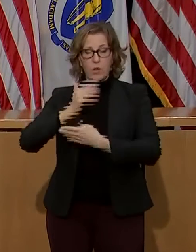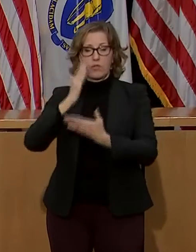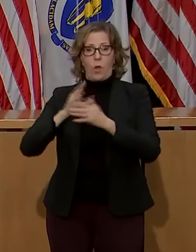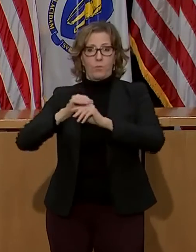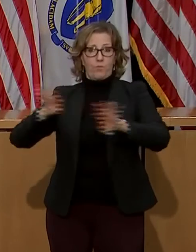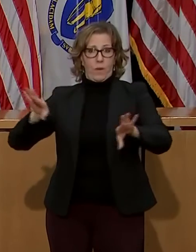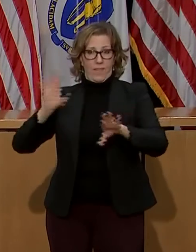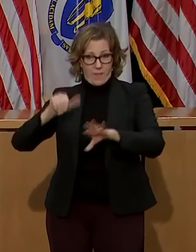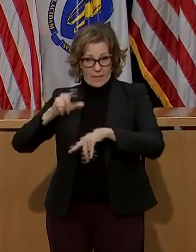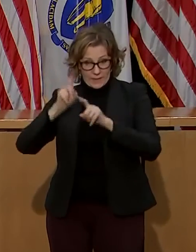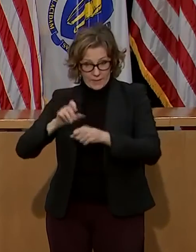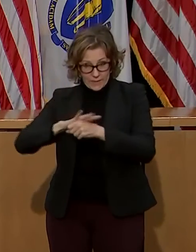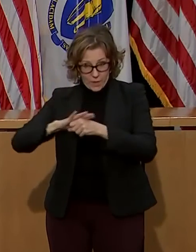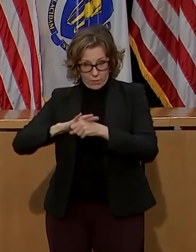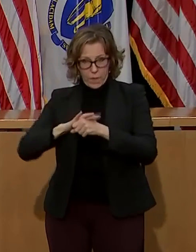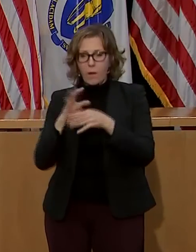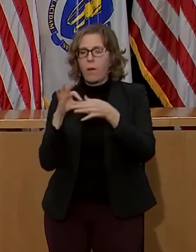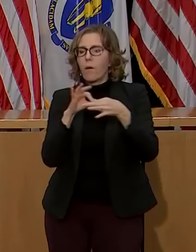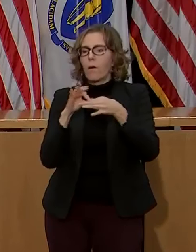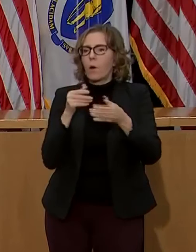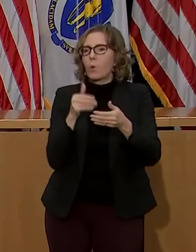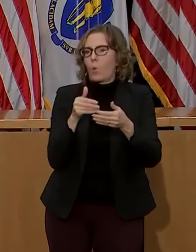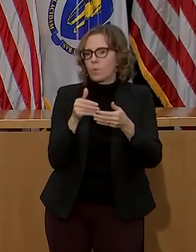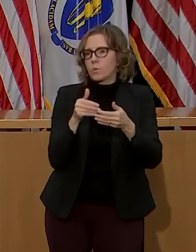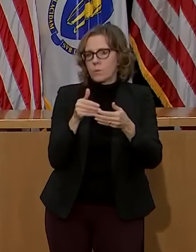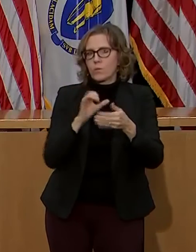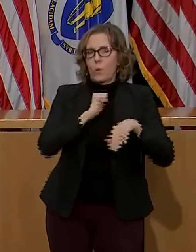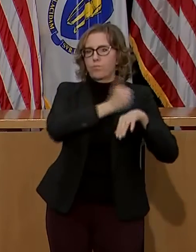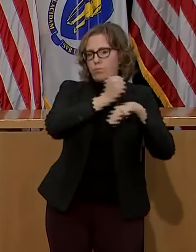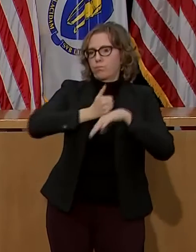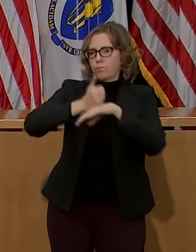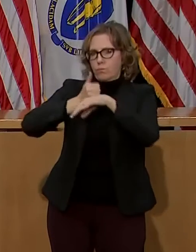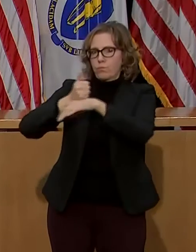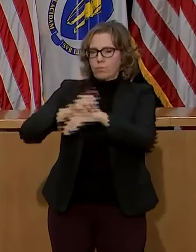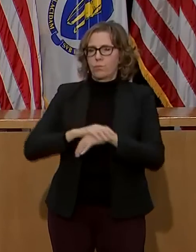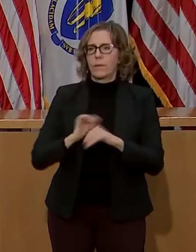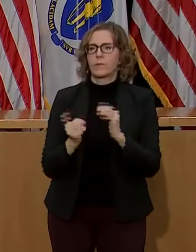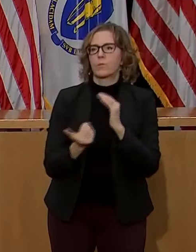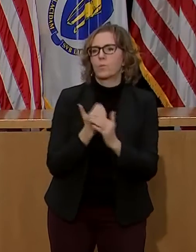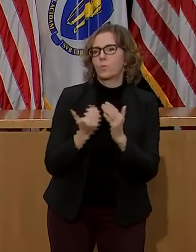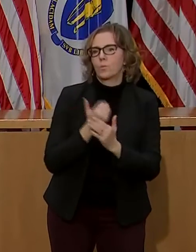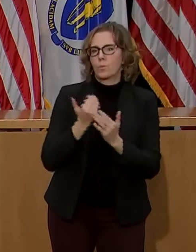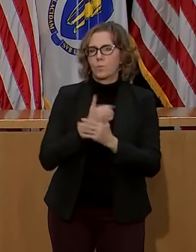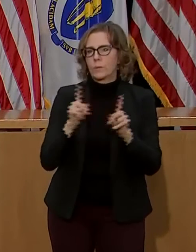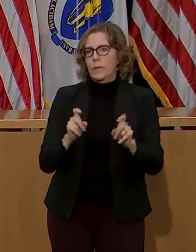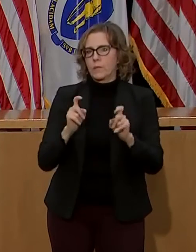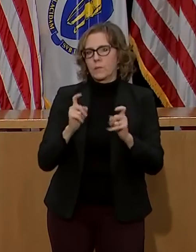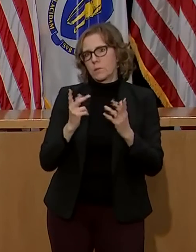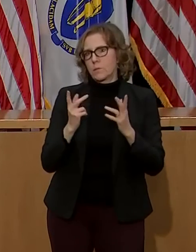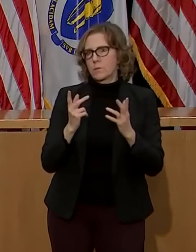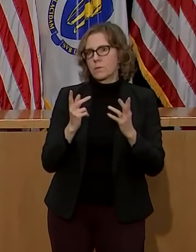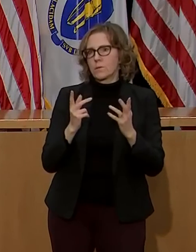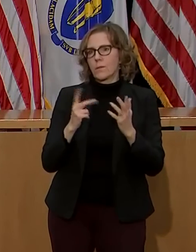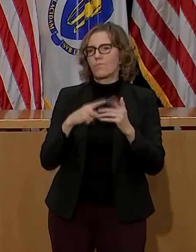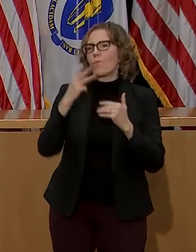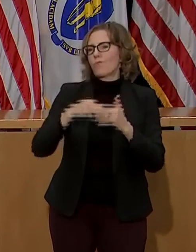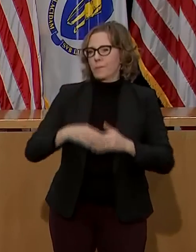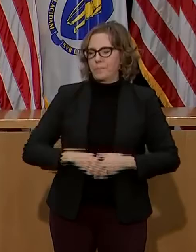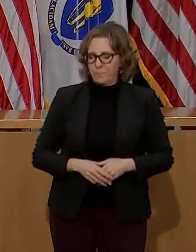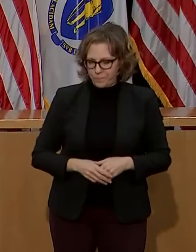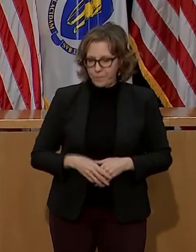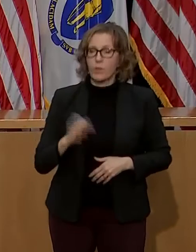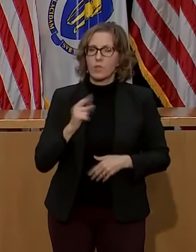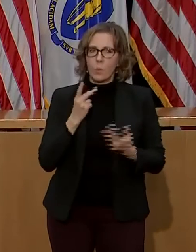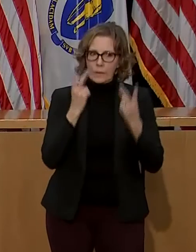concentration of child care providers. During the pilot program, EEC will continue to explore additional testing locations